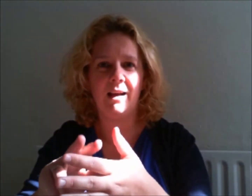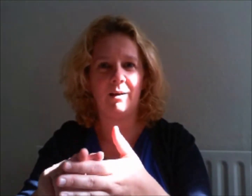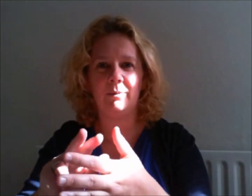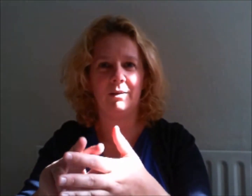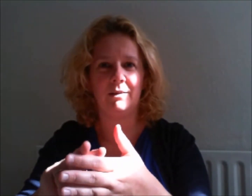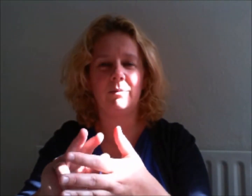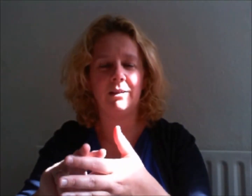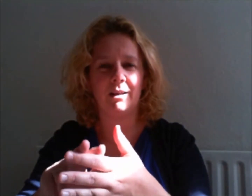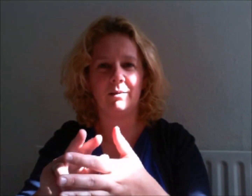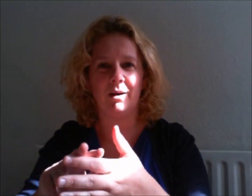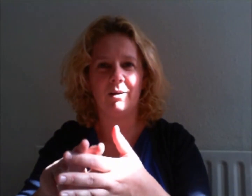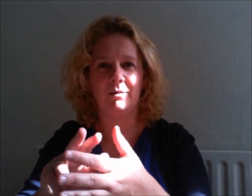how I'm going to reach those goals.